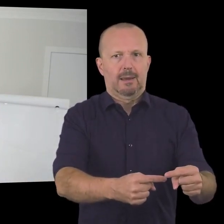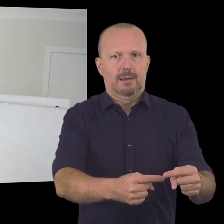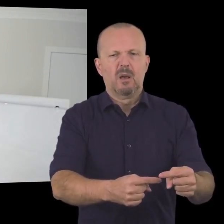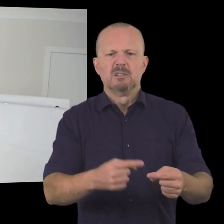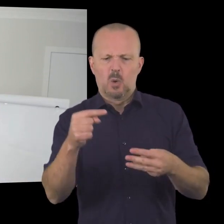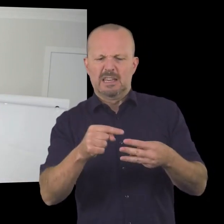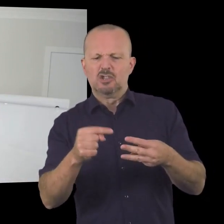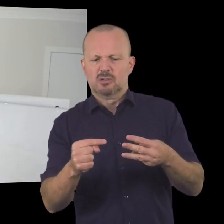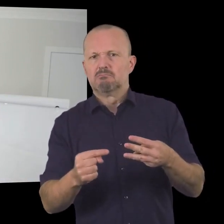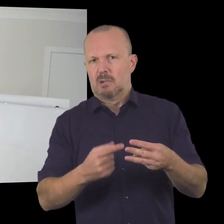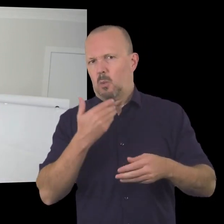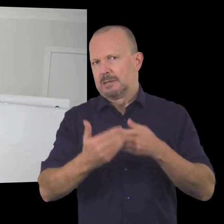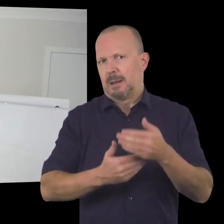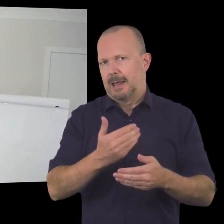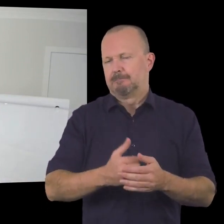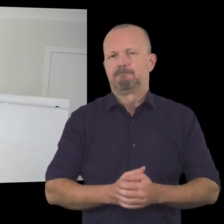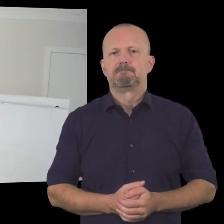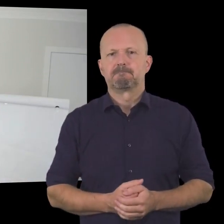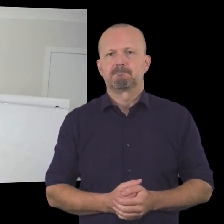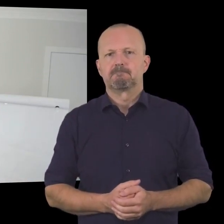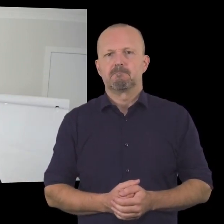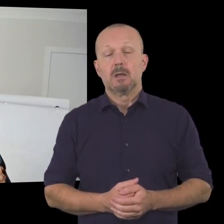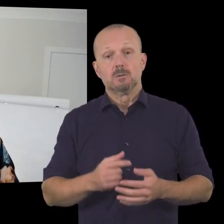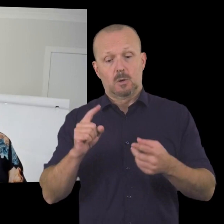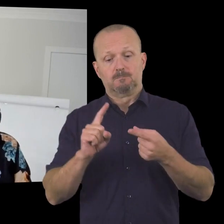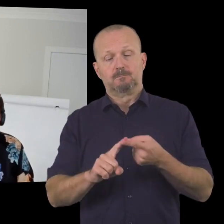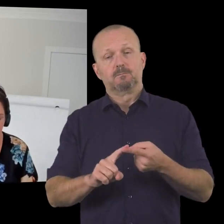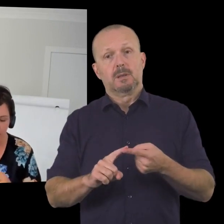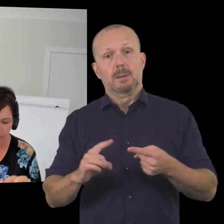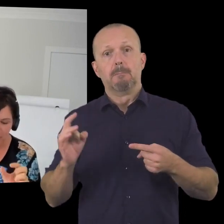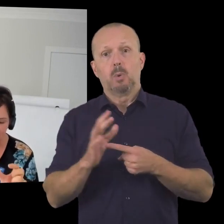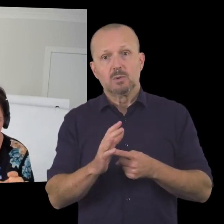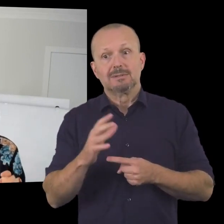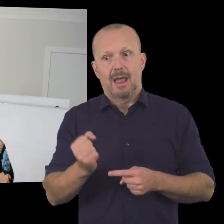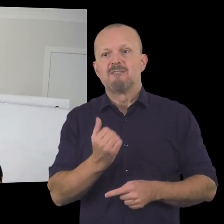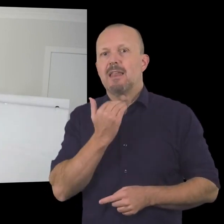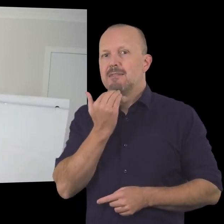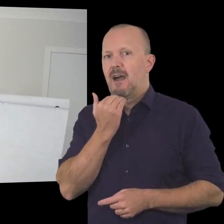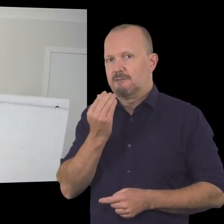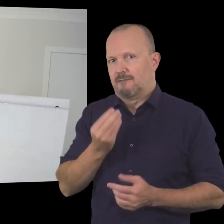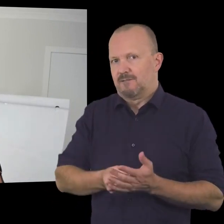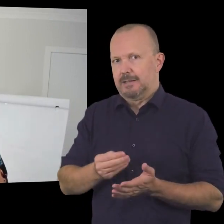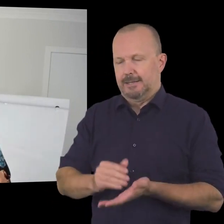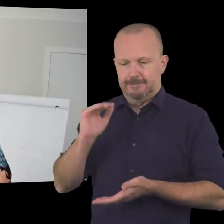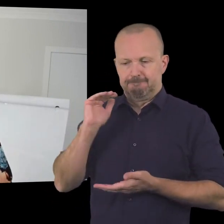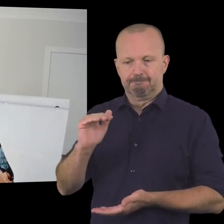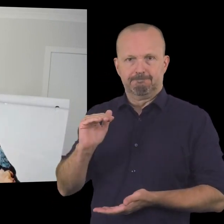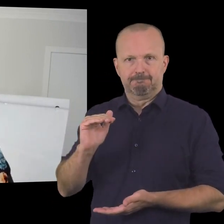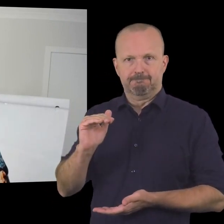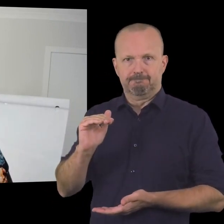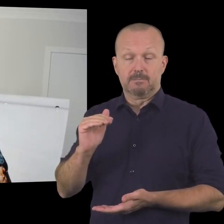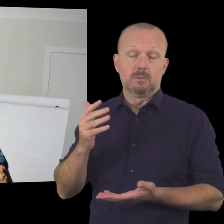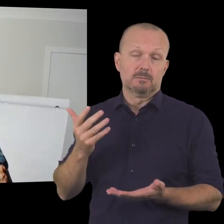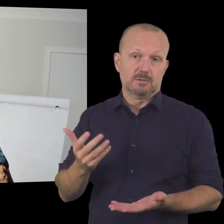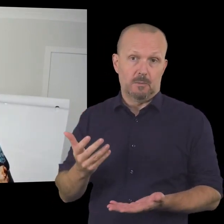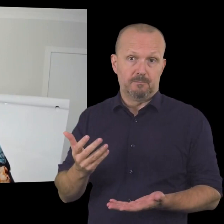ongoing basis and i'm going to talk to each of the three uh so the first part of the definition is to have enough funds